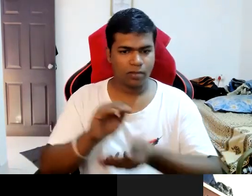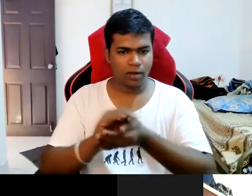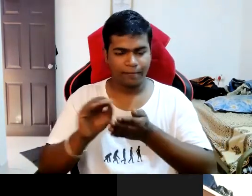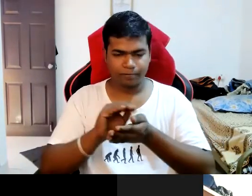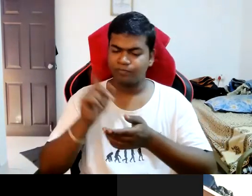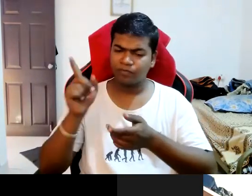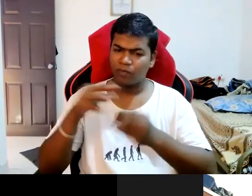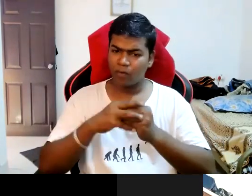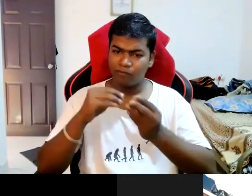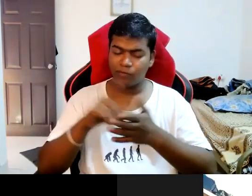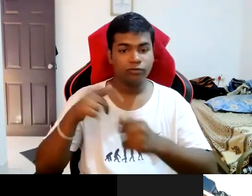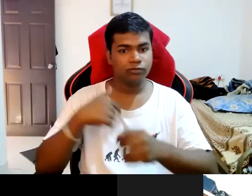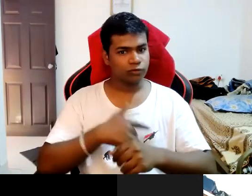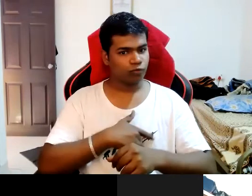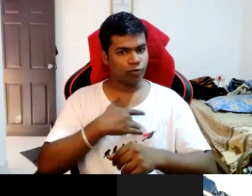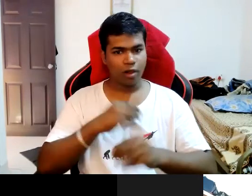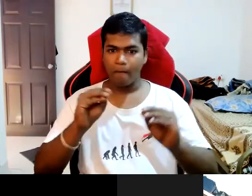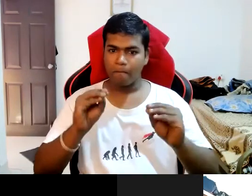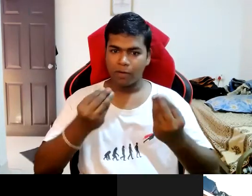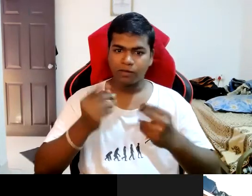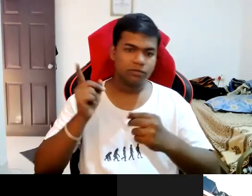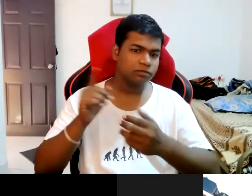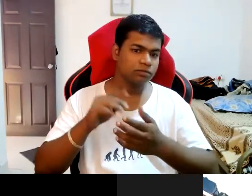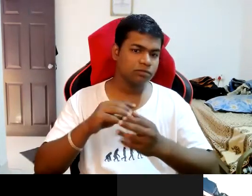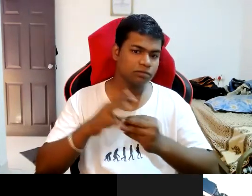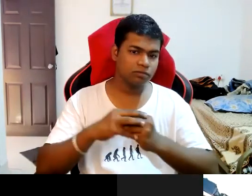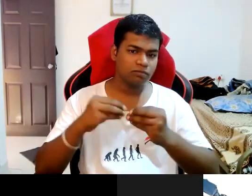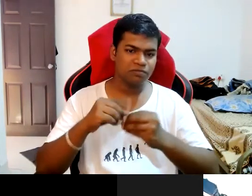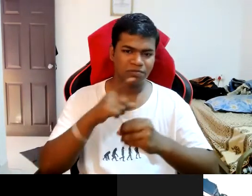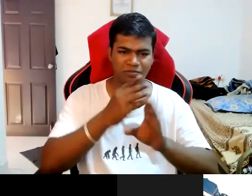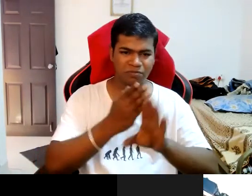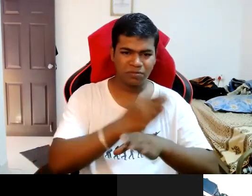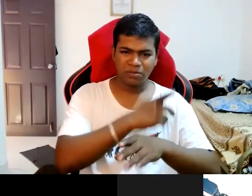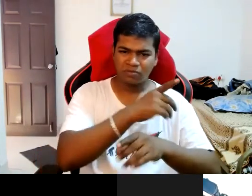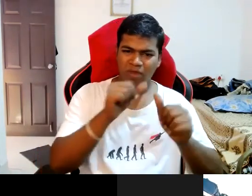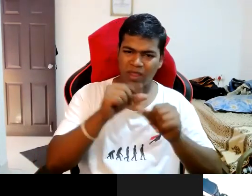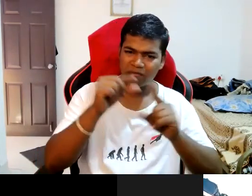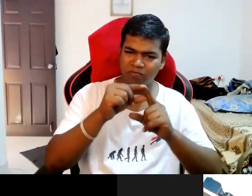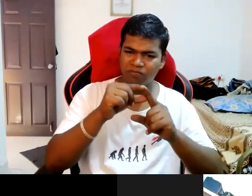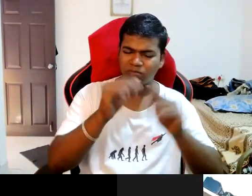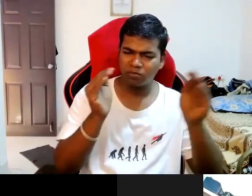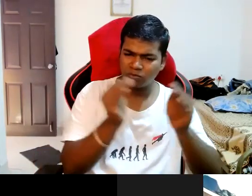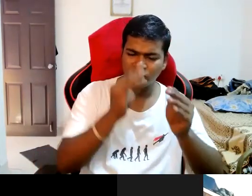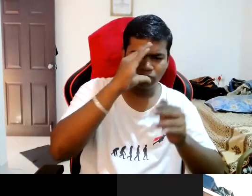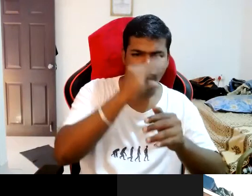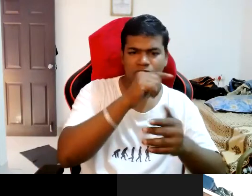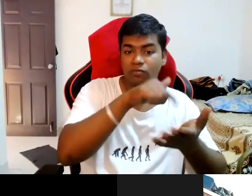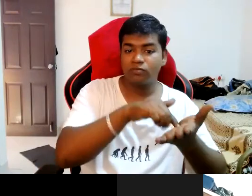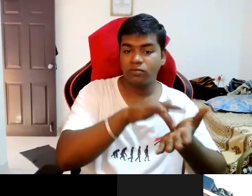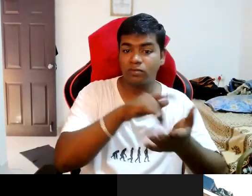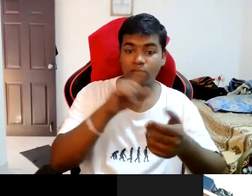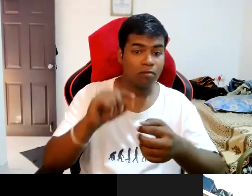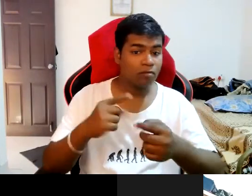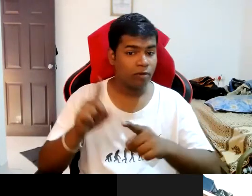i feel better compared to the uh rural areas uh bangalore is much